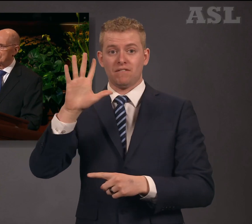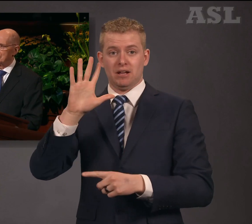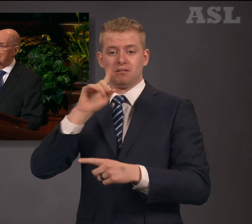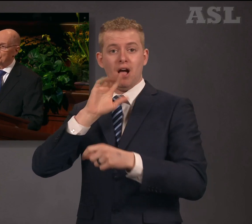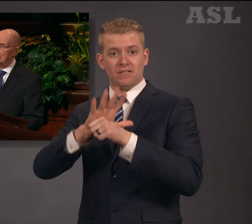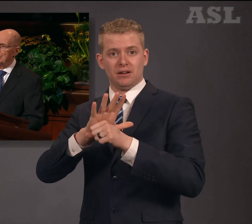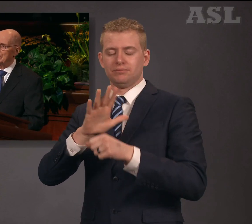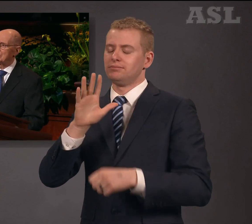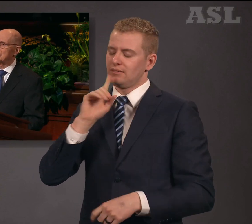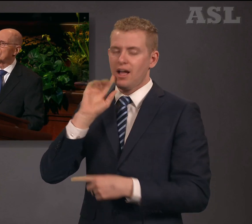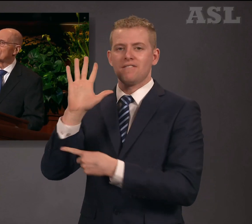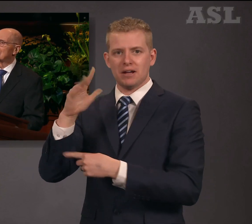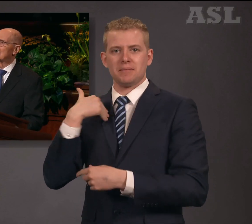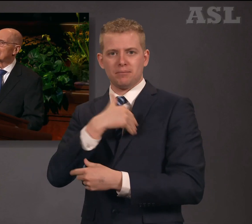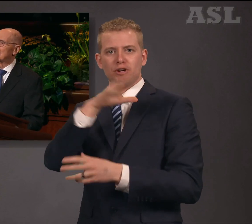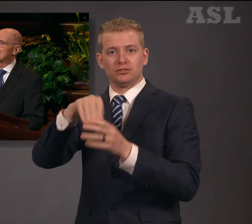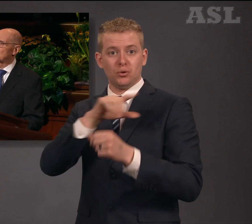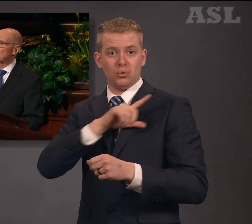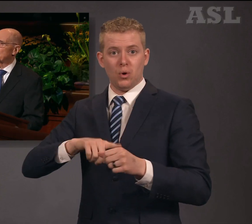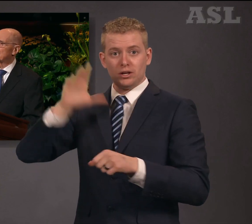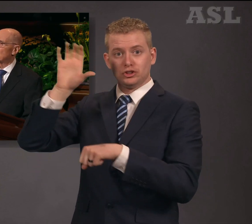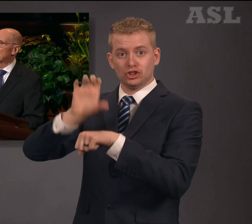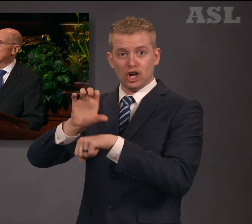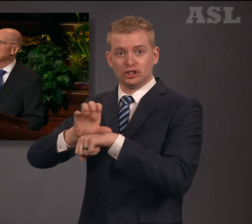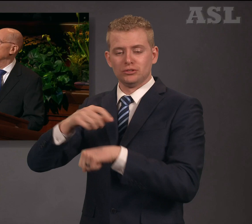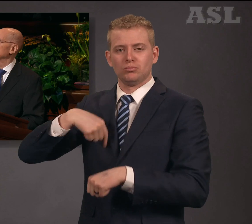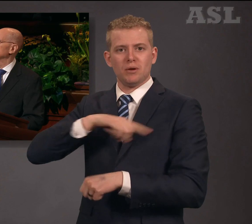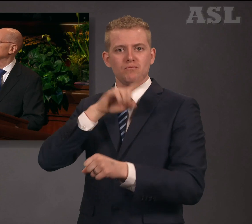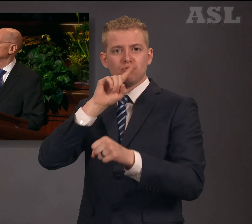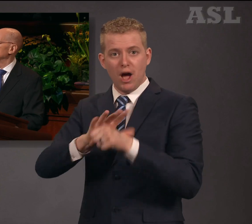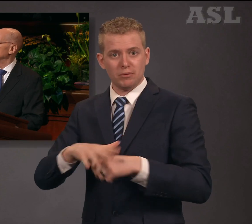obedience is what we have already promised to do.